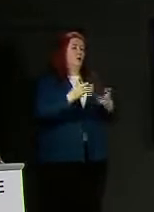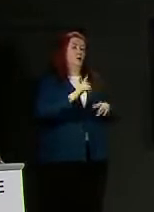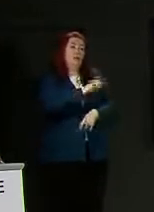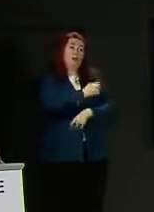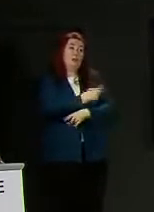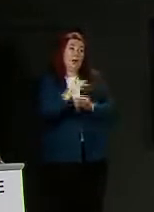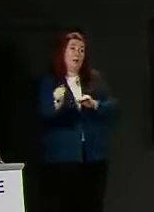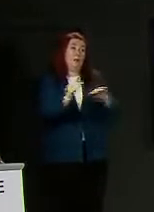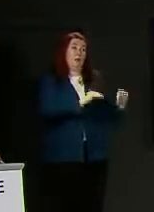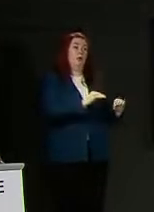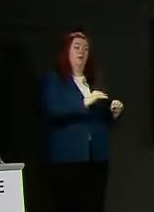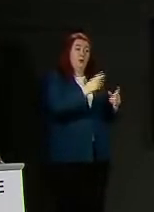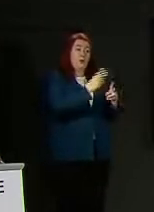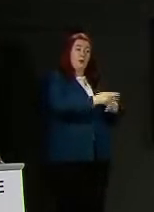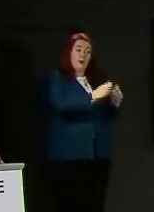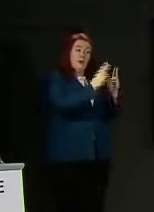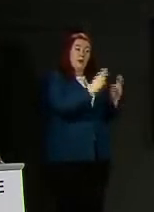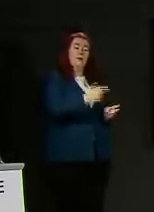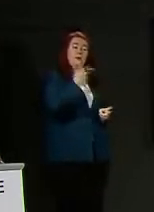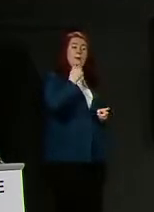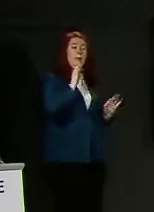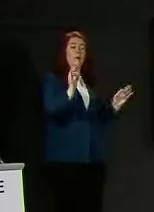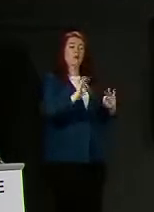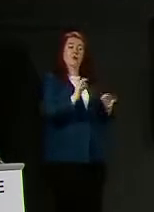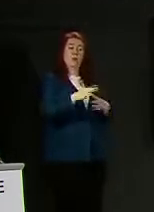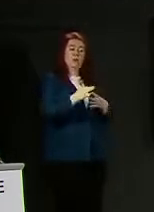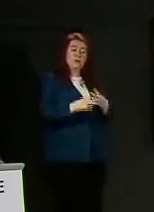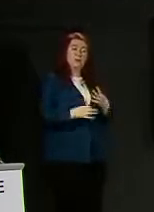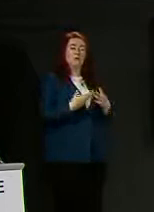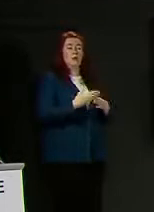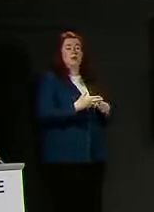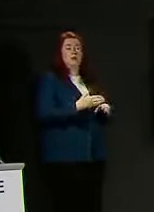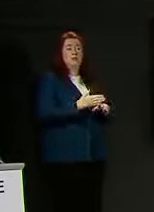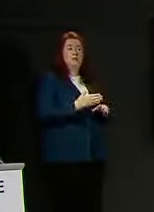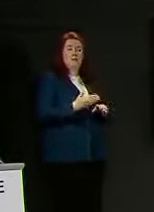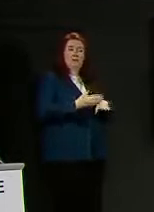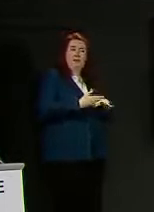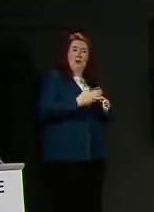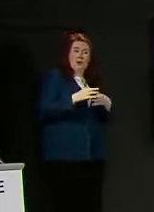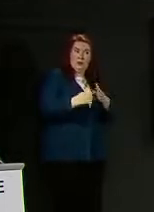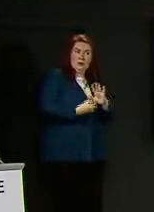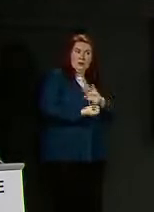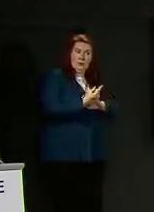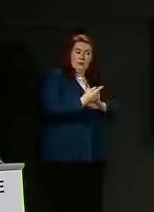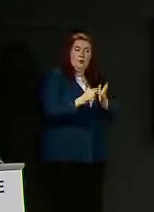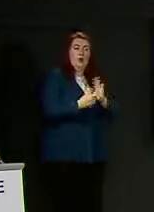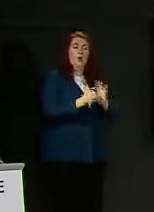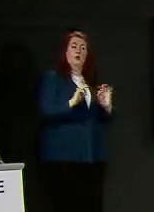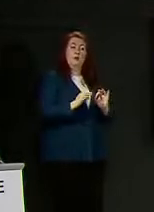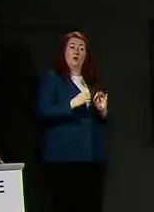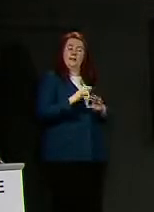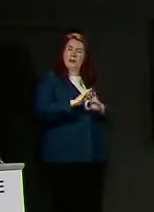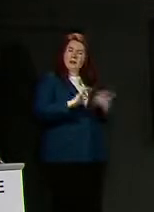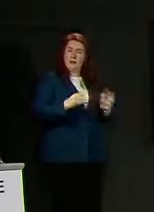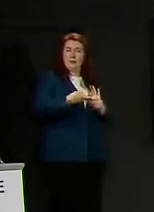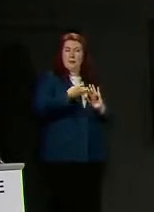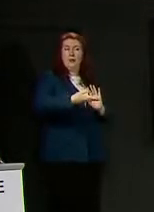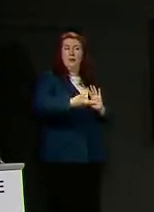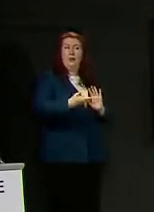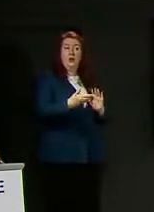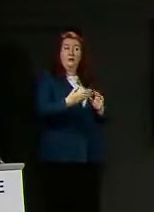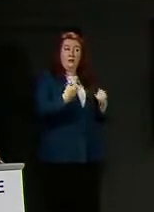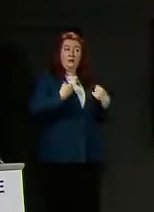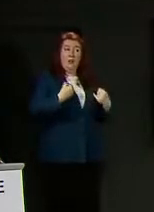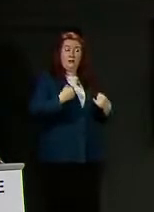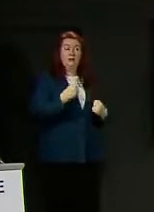homes that quote people who didn't have symptoms either because they were pre-symptomatic or asymptomatic didn't shed the virus but the